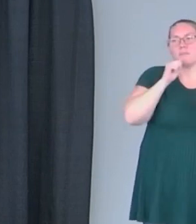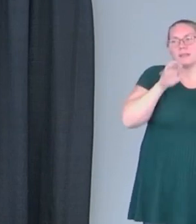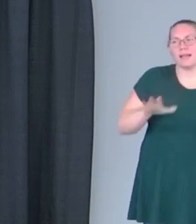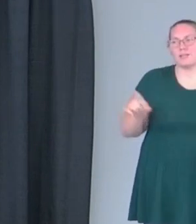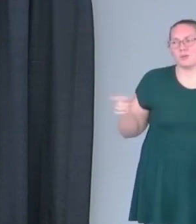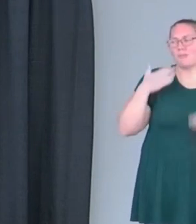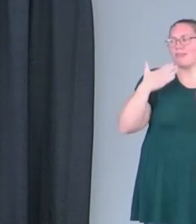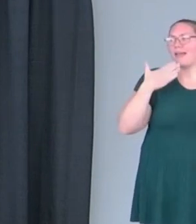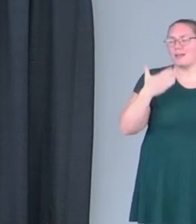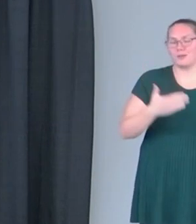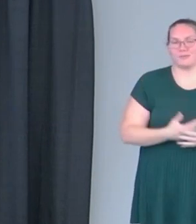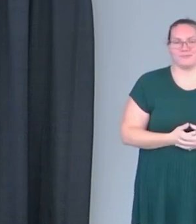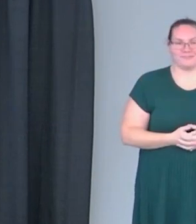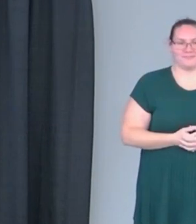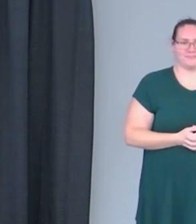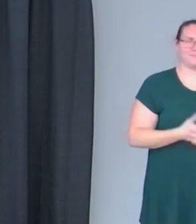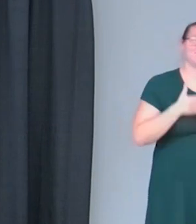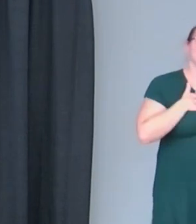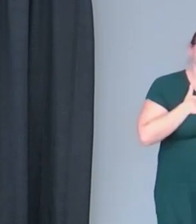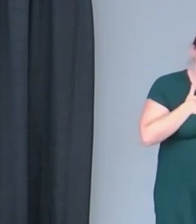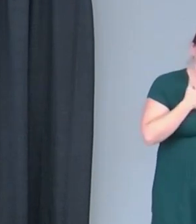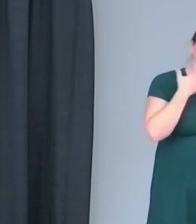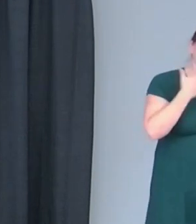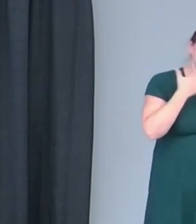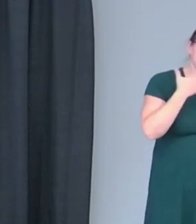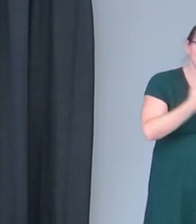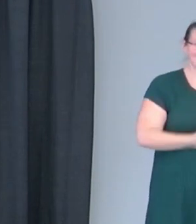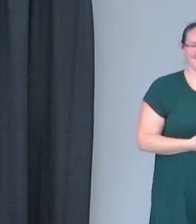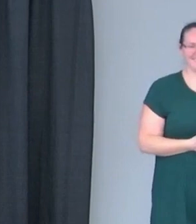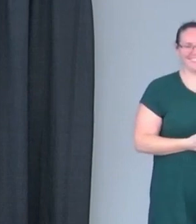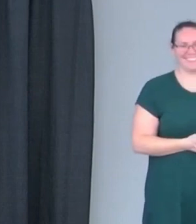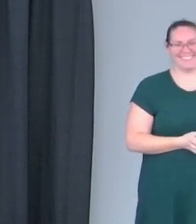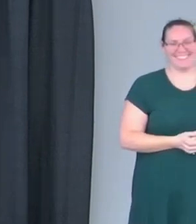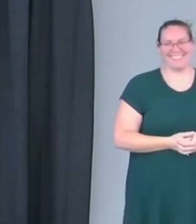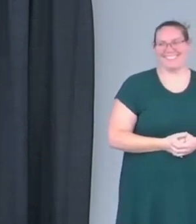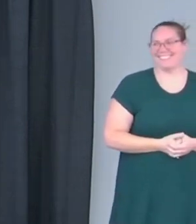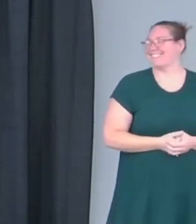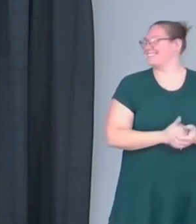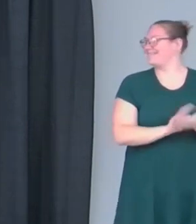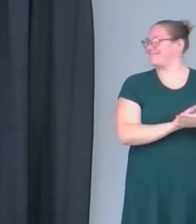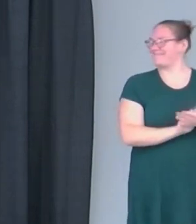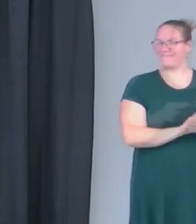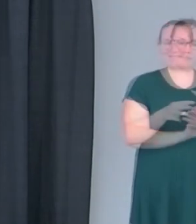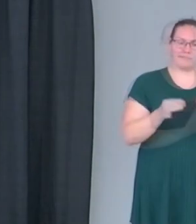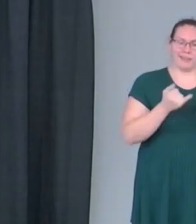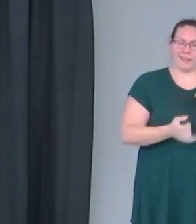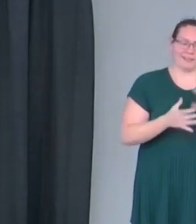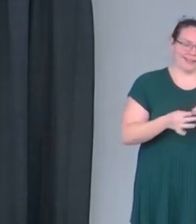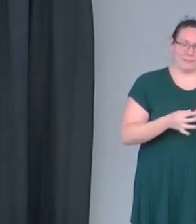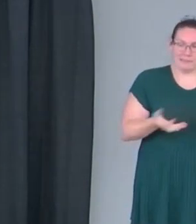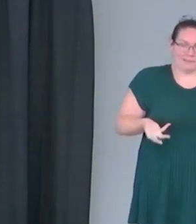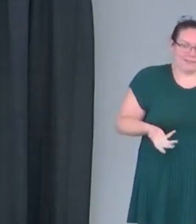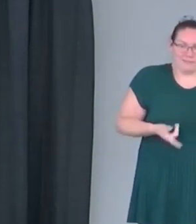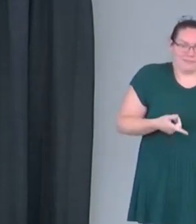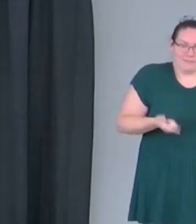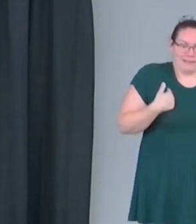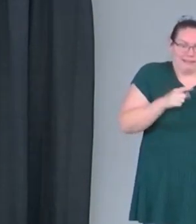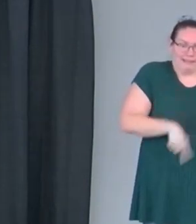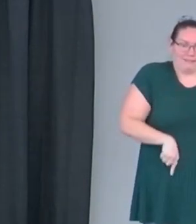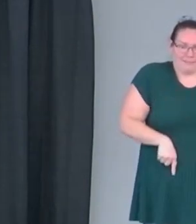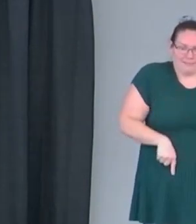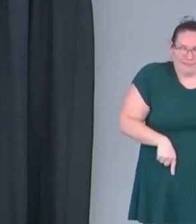and thank you. Oh, thank you. Thank you. Thank you. That's Siobhan